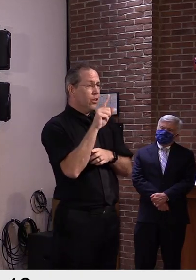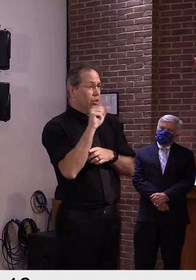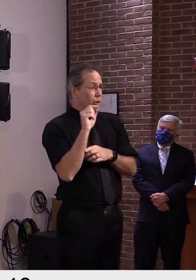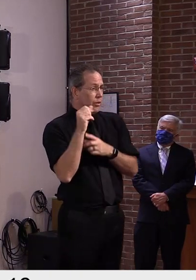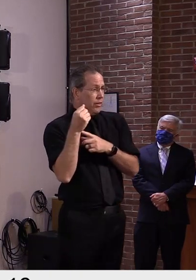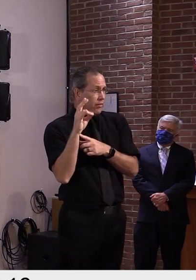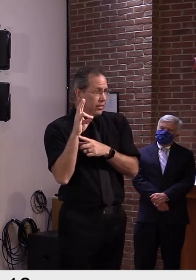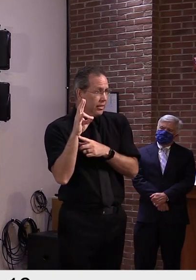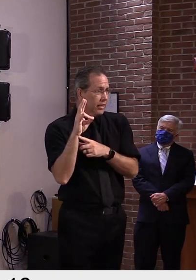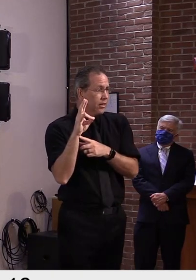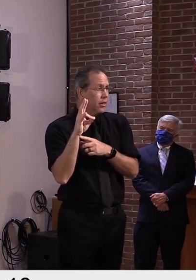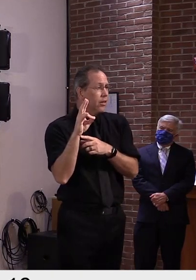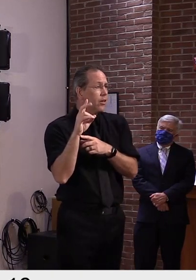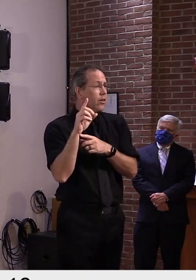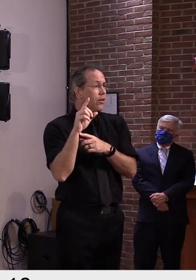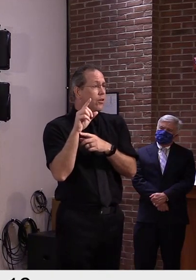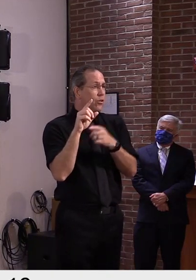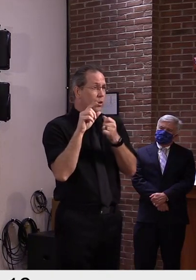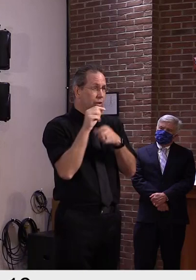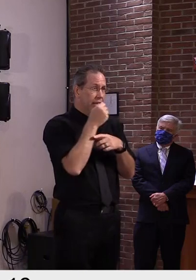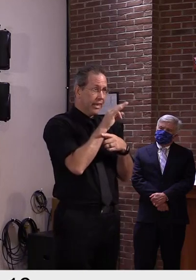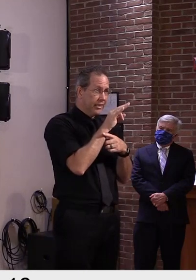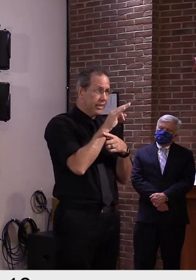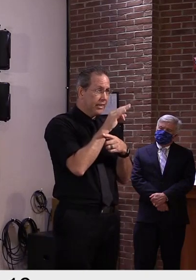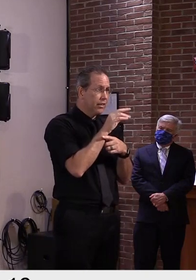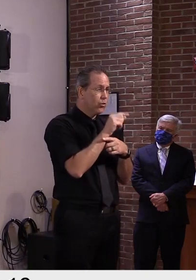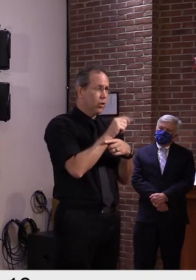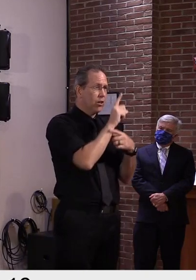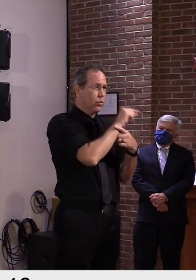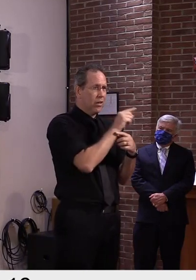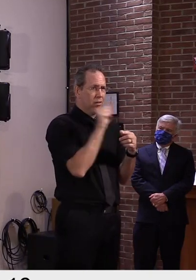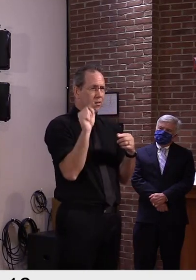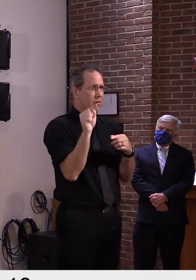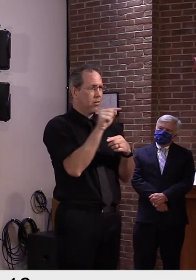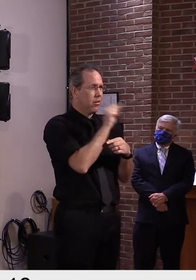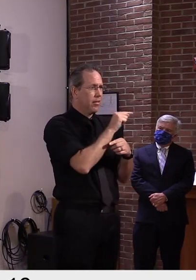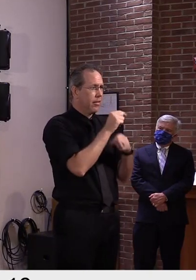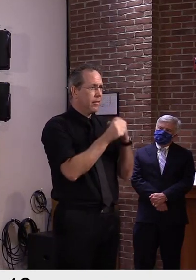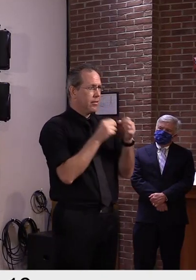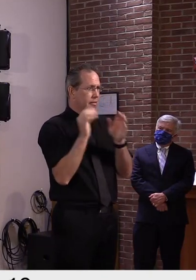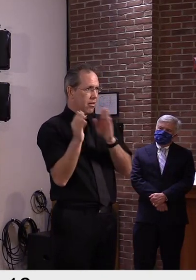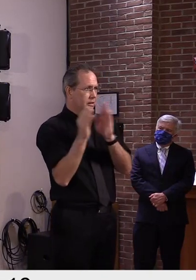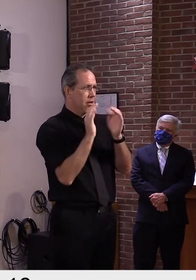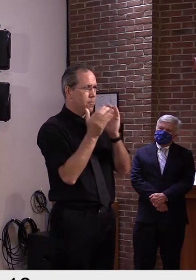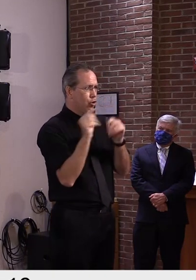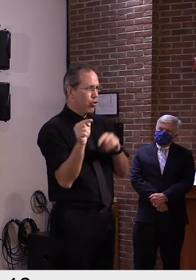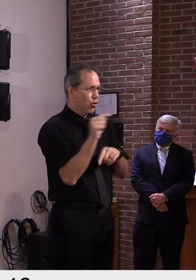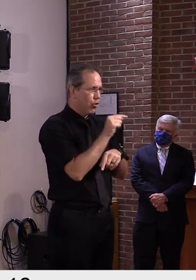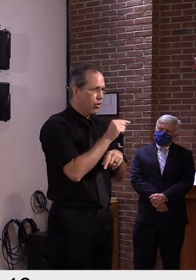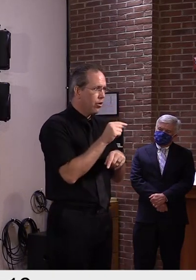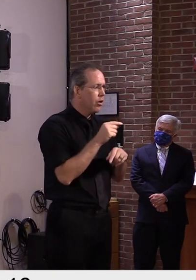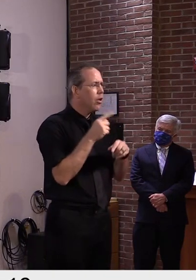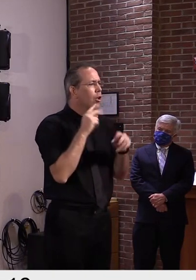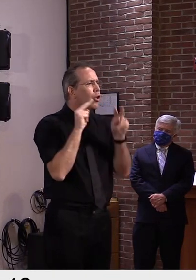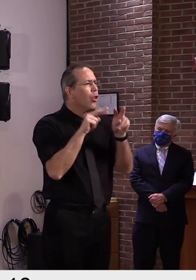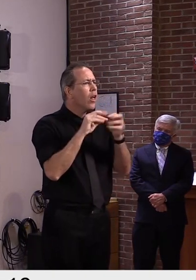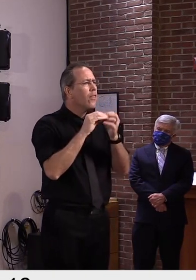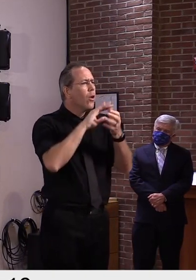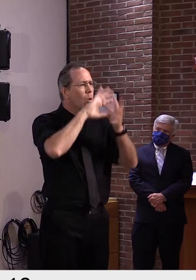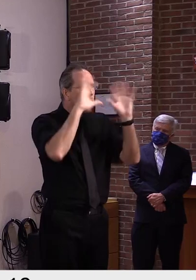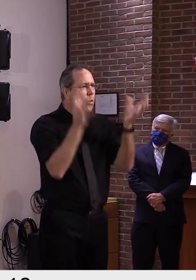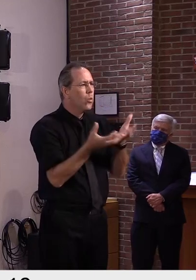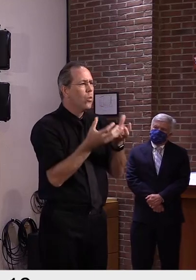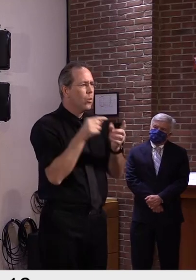2019. And looking on a weekly basis to see what the death rate in general would be during those